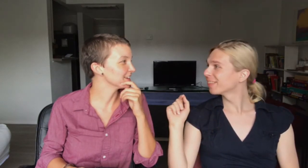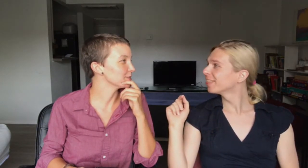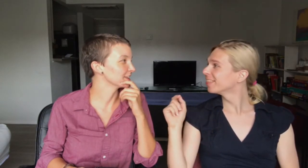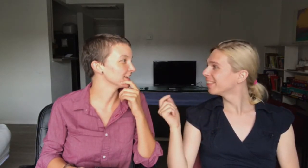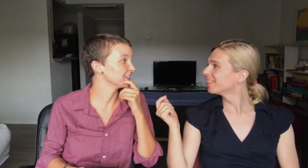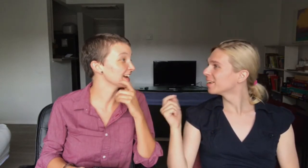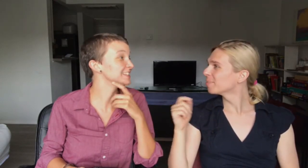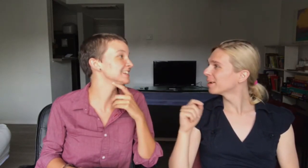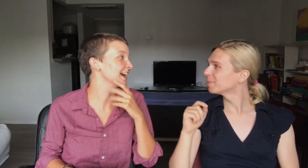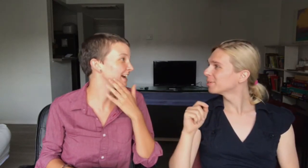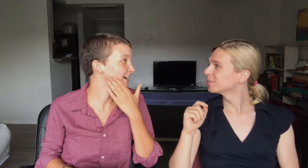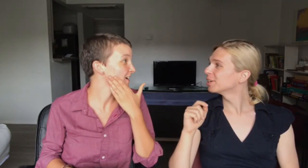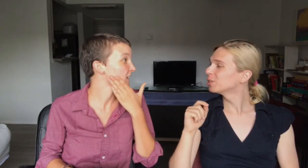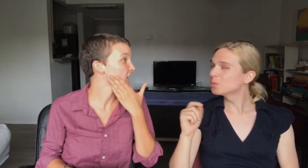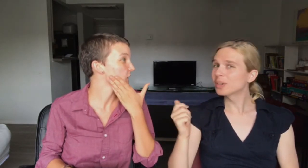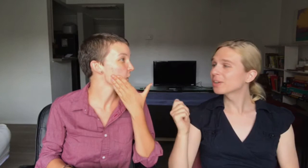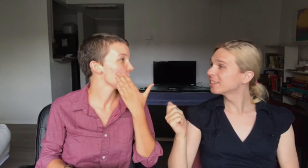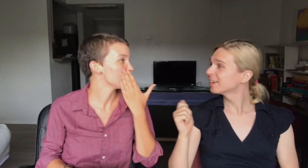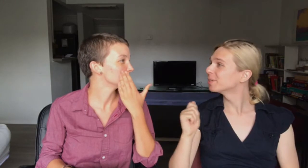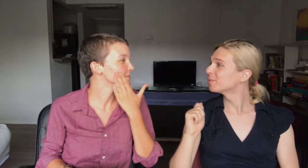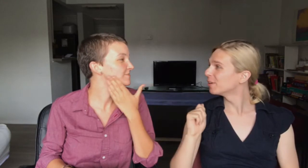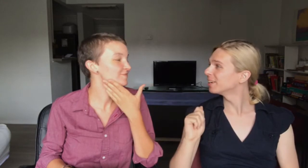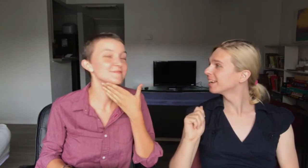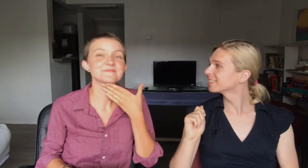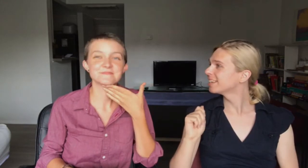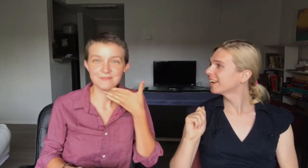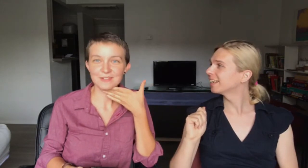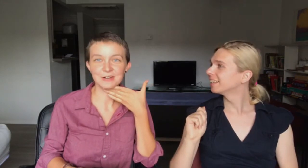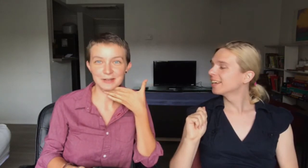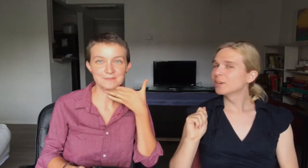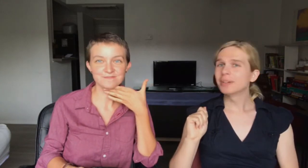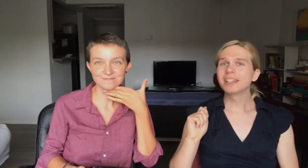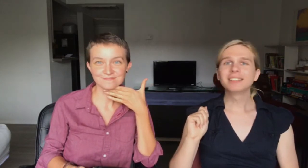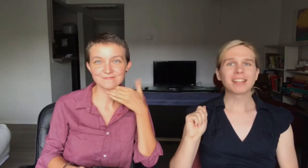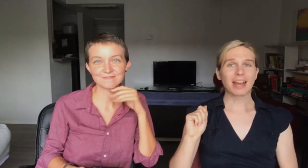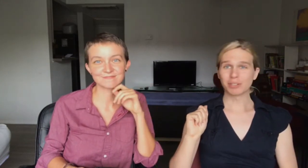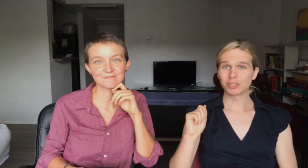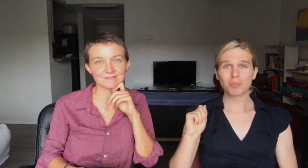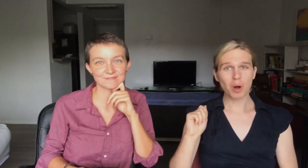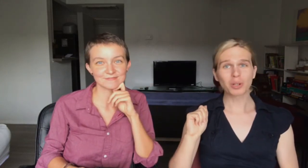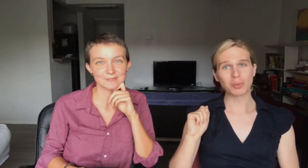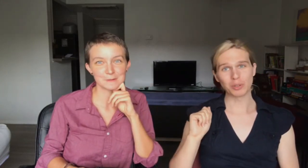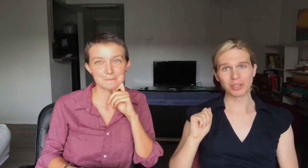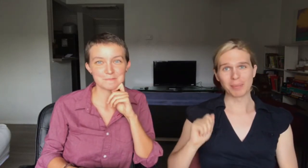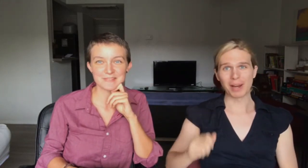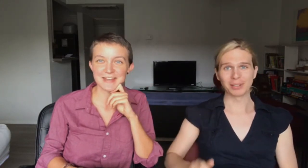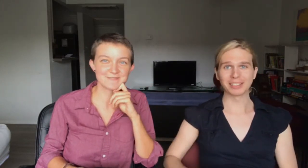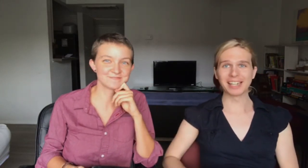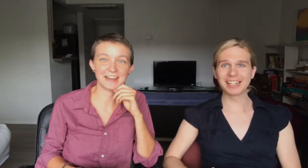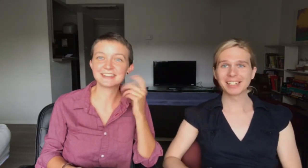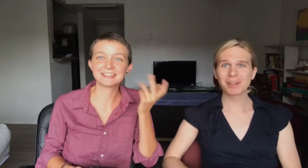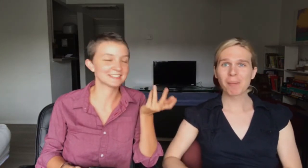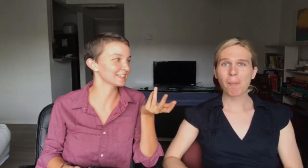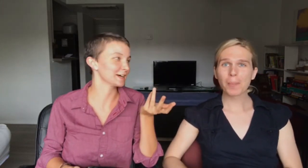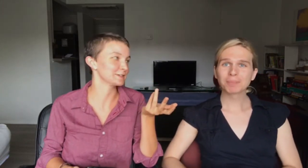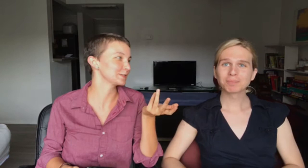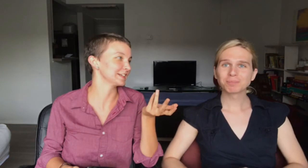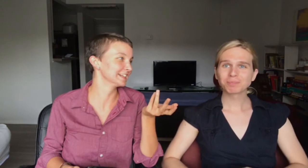a date with the next The only person that you went on a date with the very next day. Right. We have a small community, apparently. I think it's like that with queers.